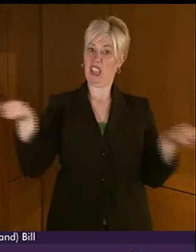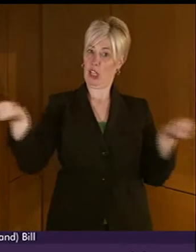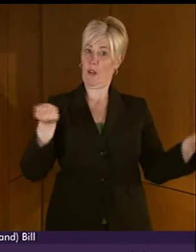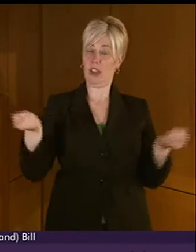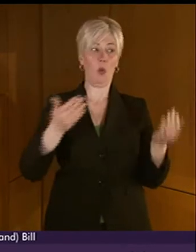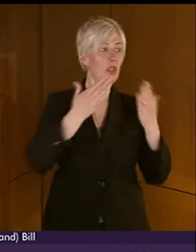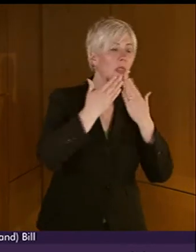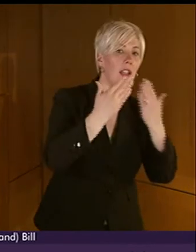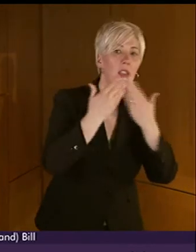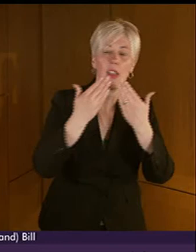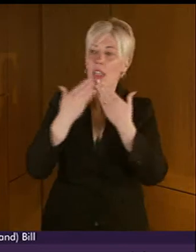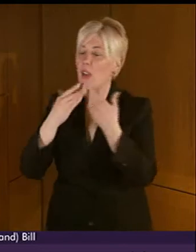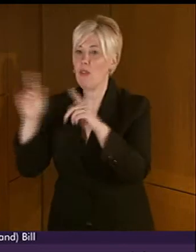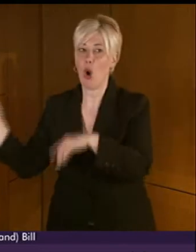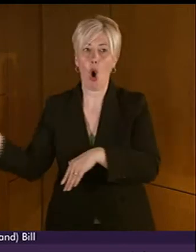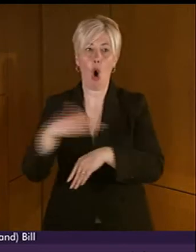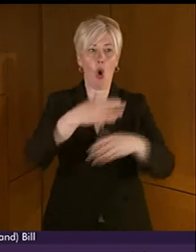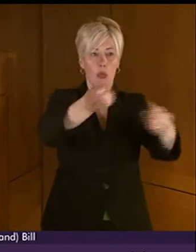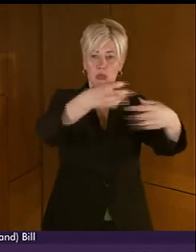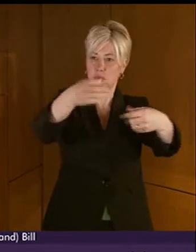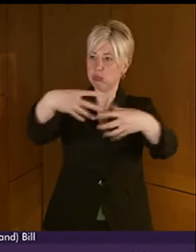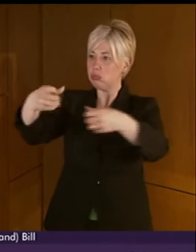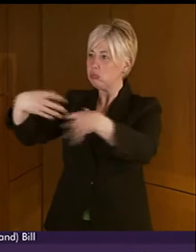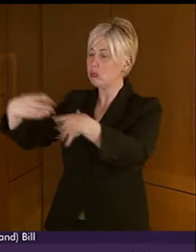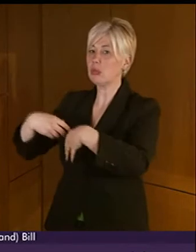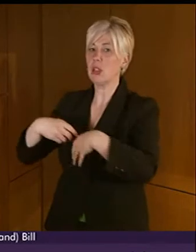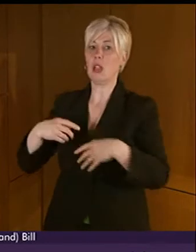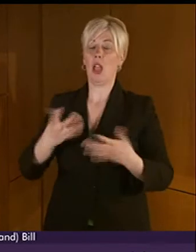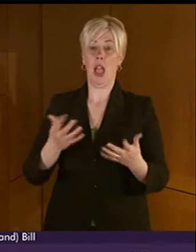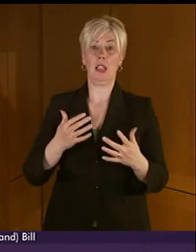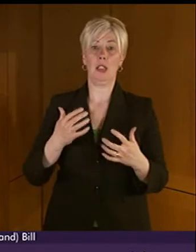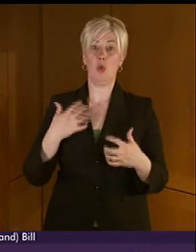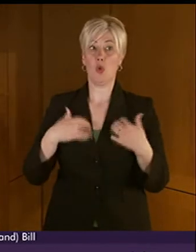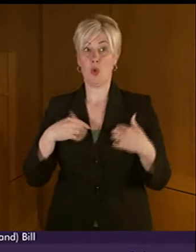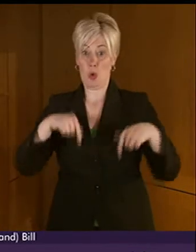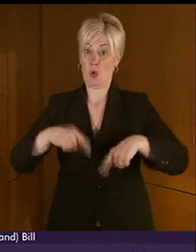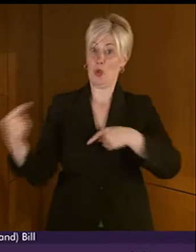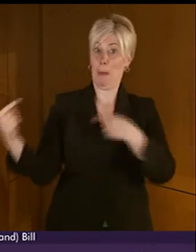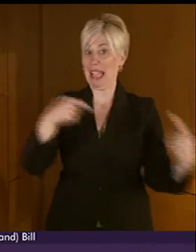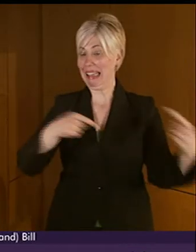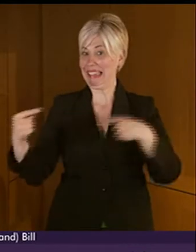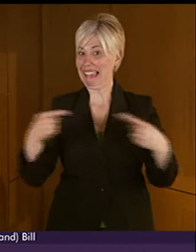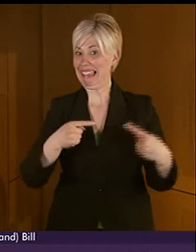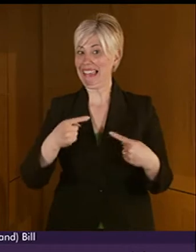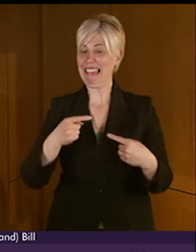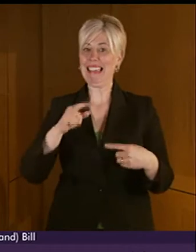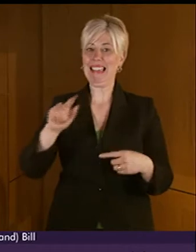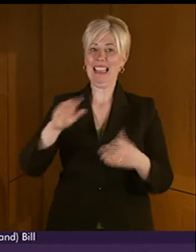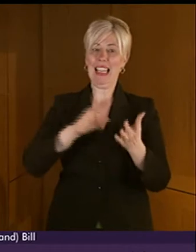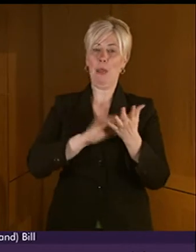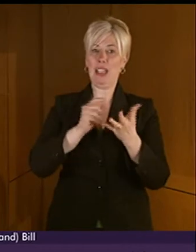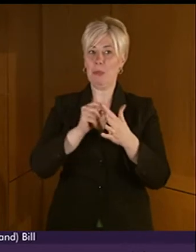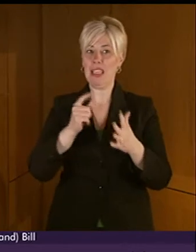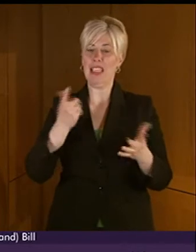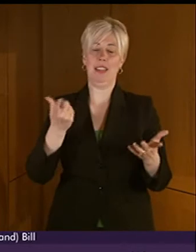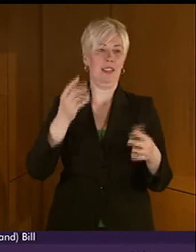everyone again for their contributions and consensual approach. I look forward to the debate and hearing from members to working with the committee,